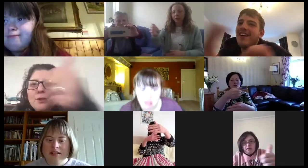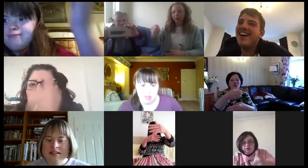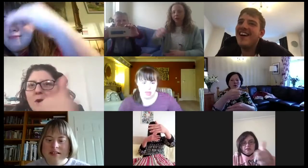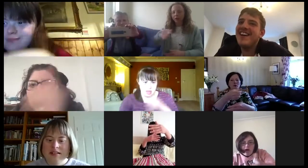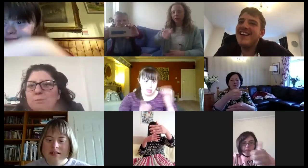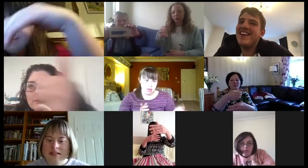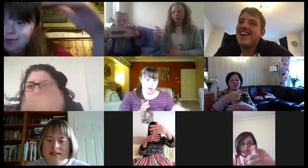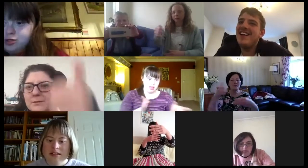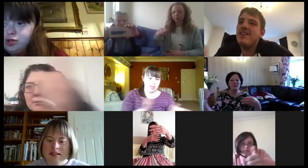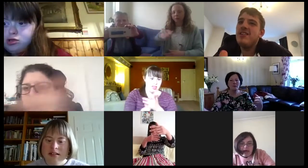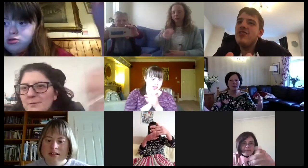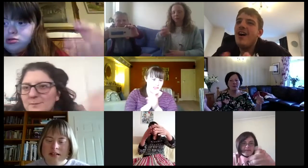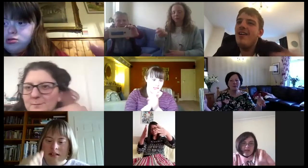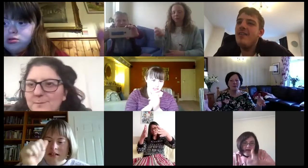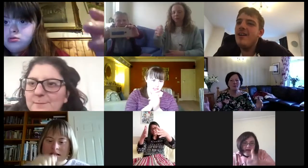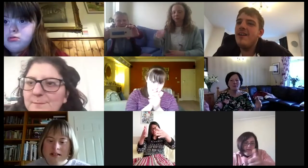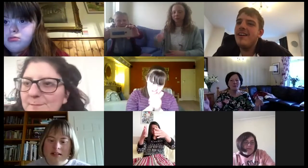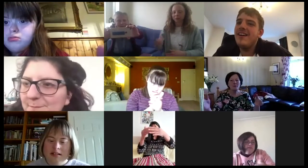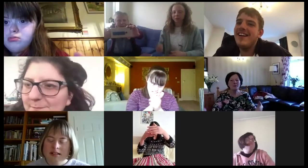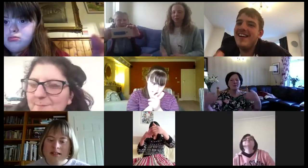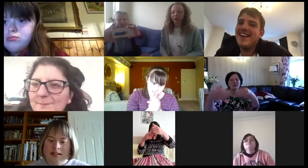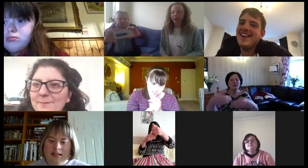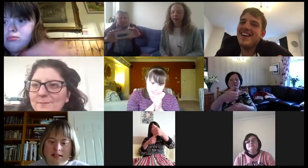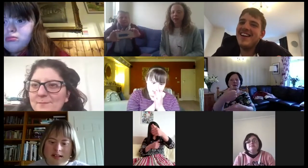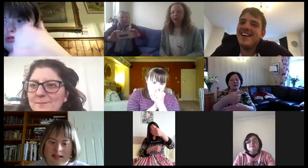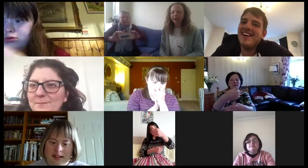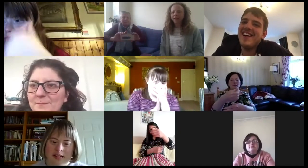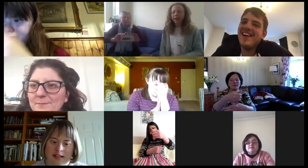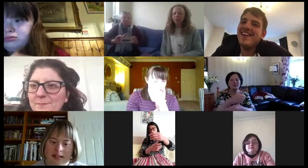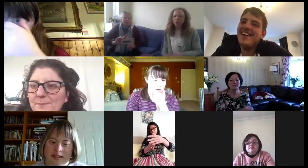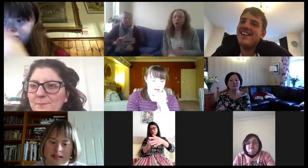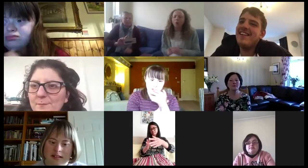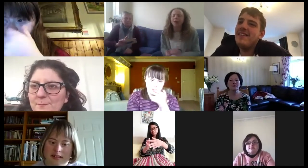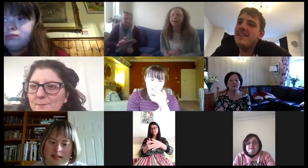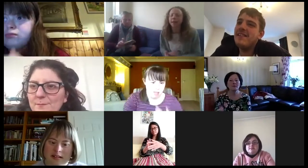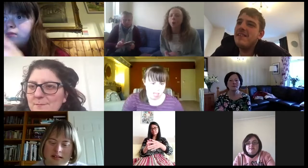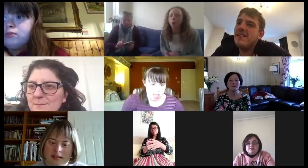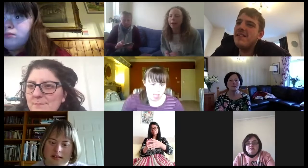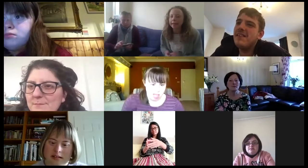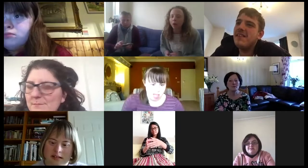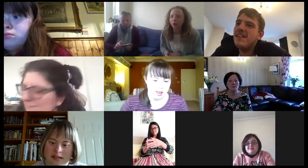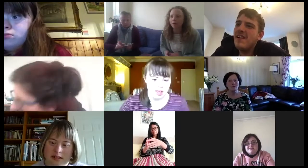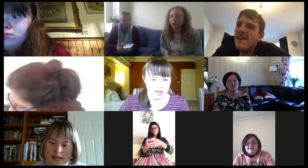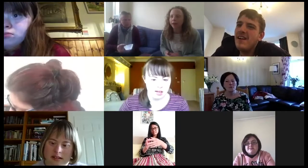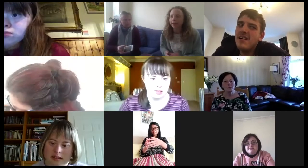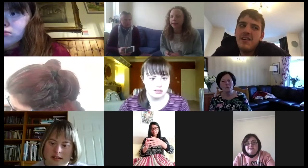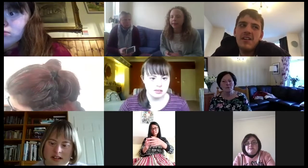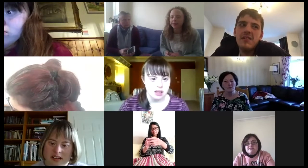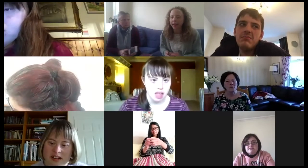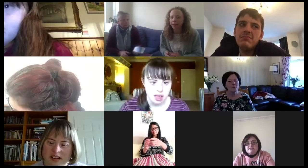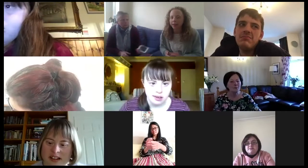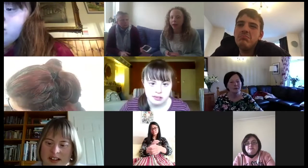Good job. Lovely. How many of you got one? It's like a Wii or a